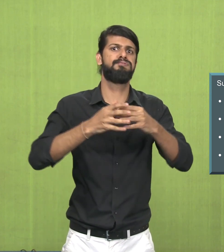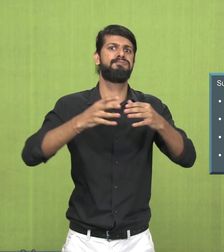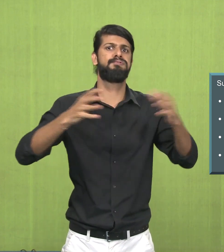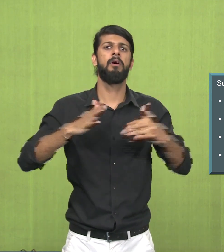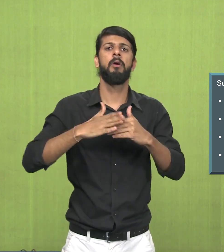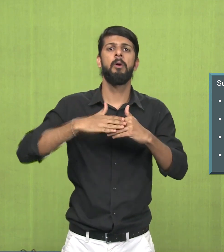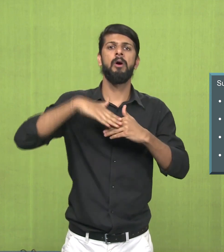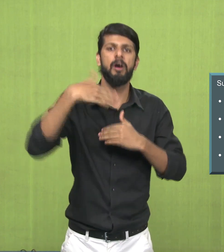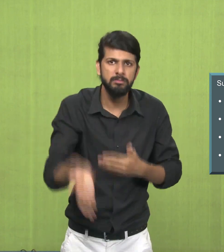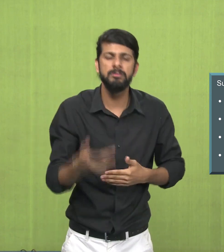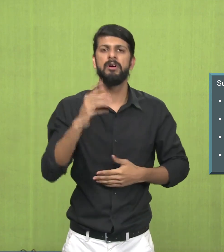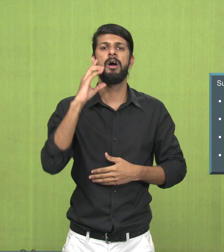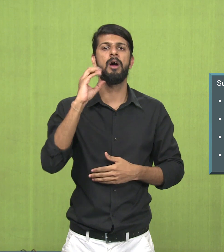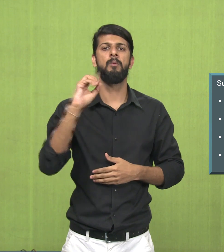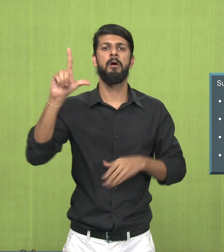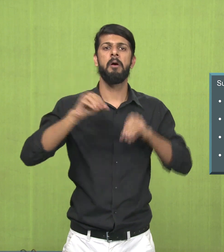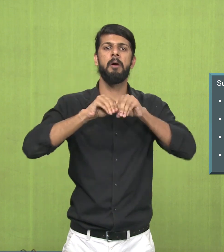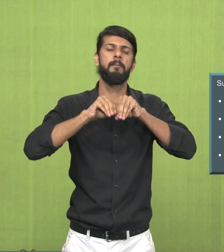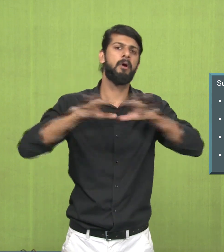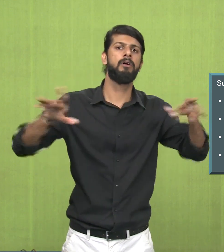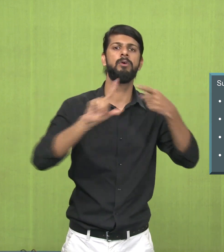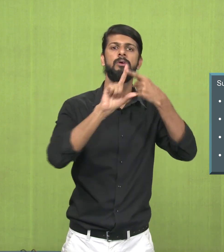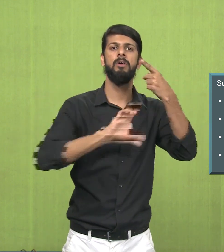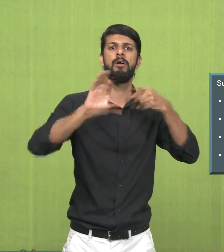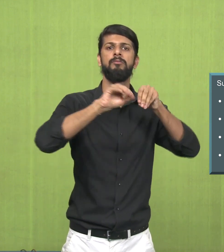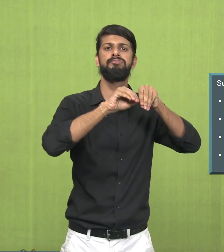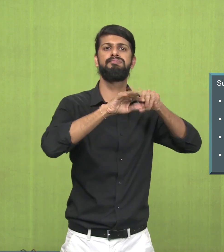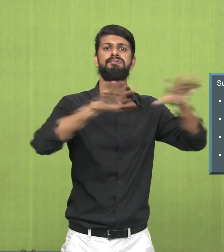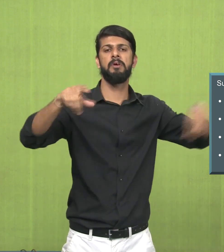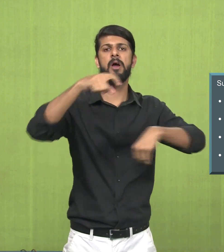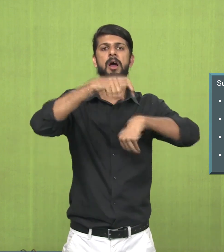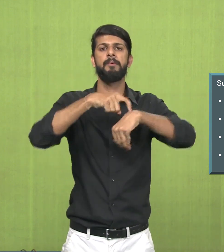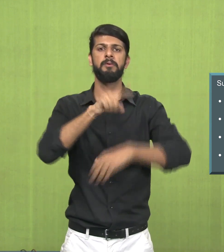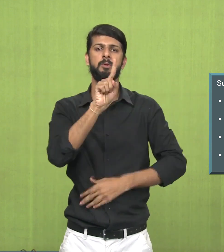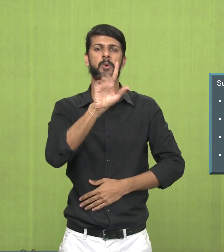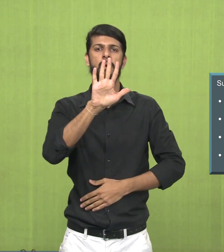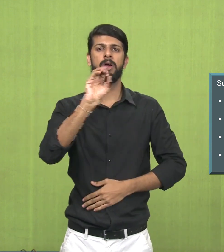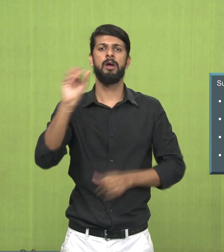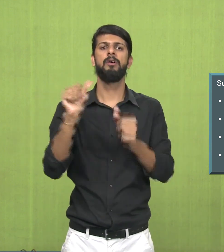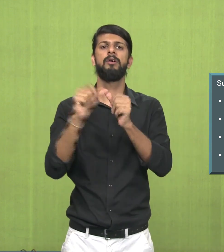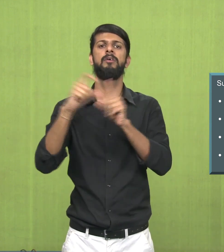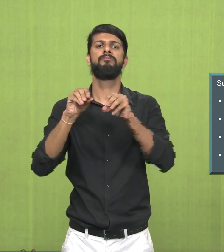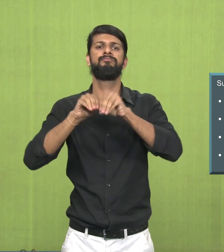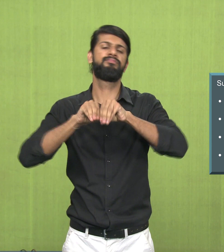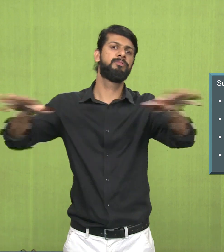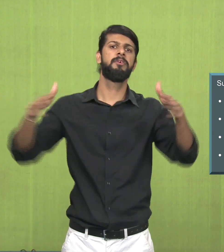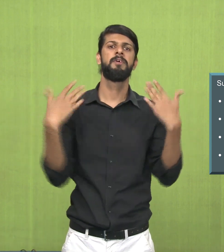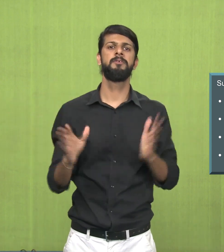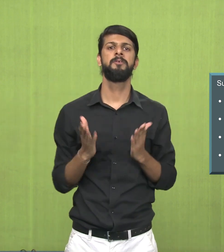the oil painting invented during the 1500